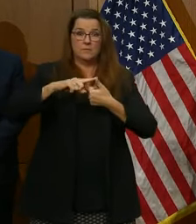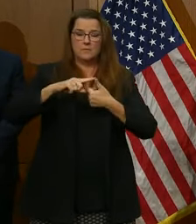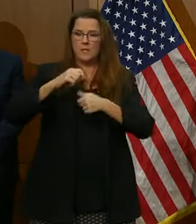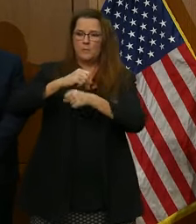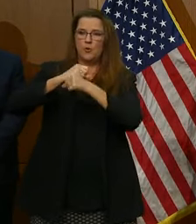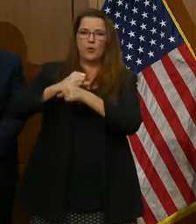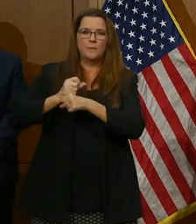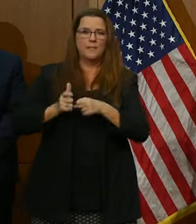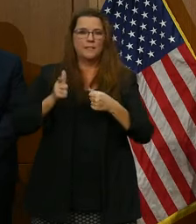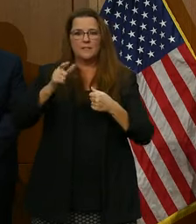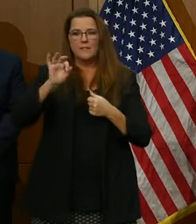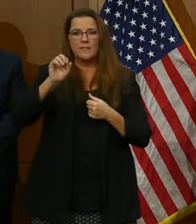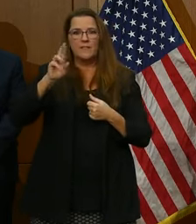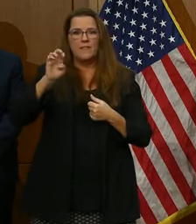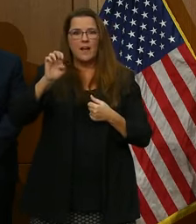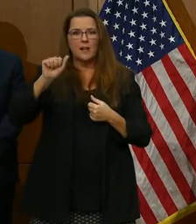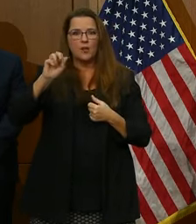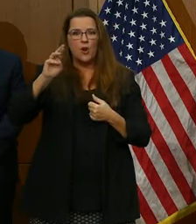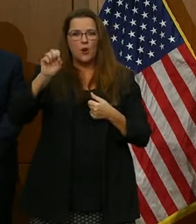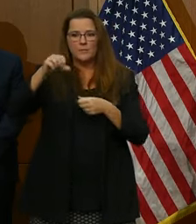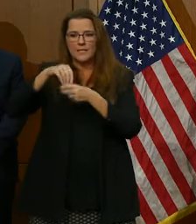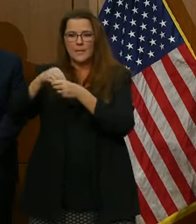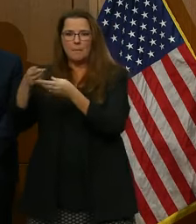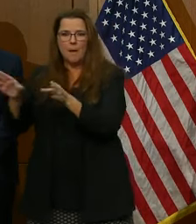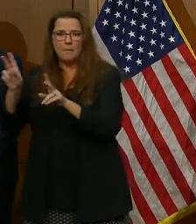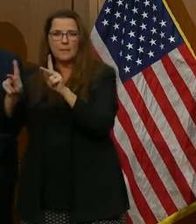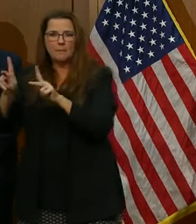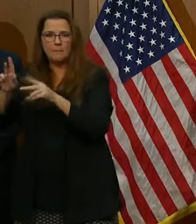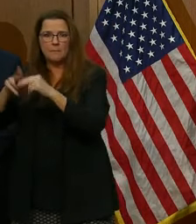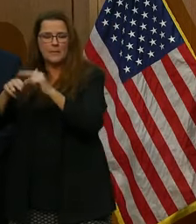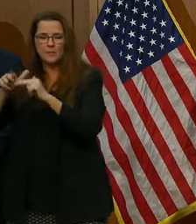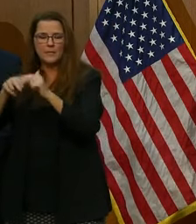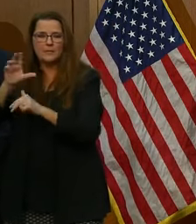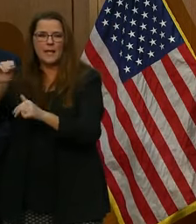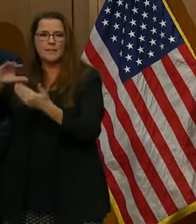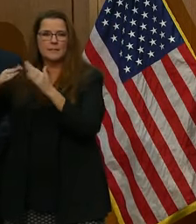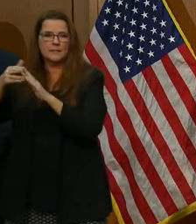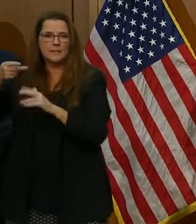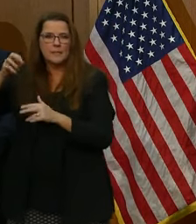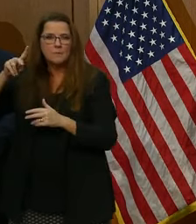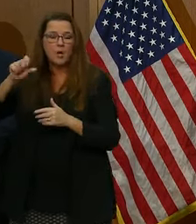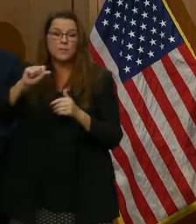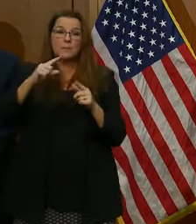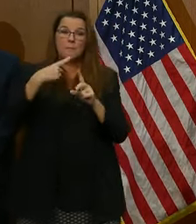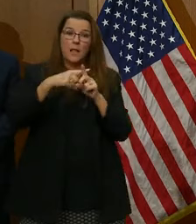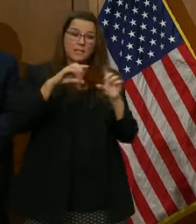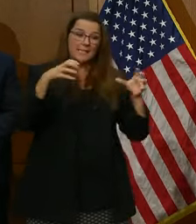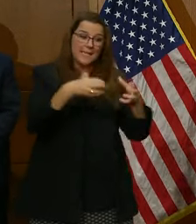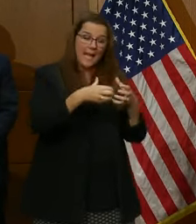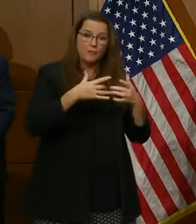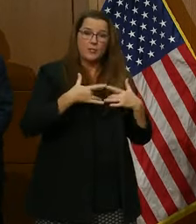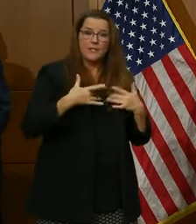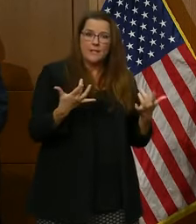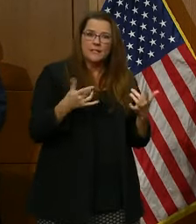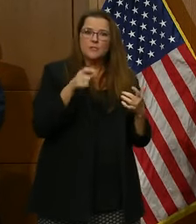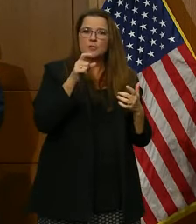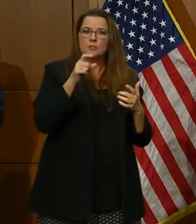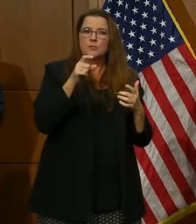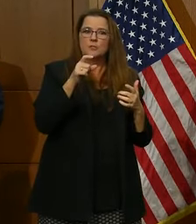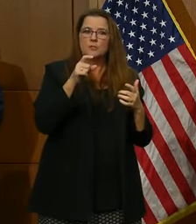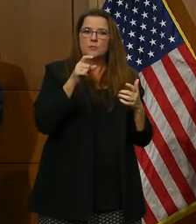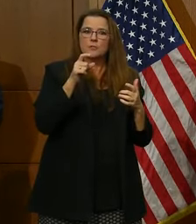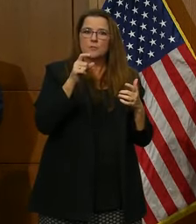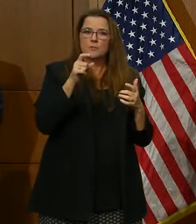firearms in our public buildings and city parks and at gatherings and events that should be permitted